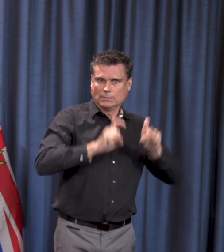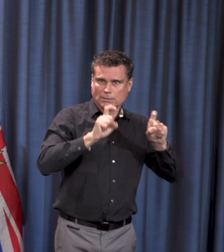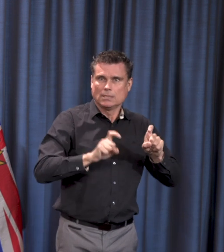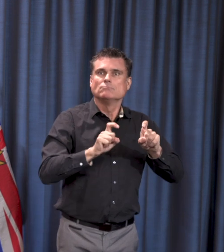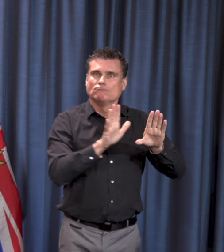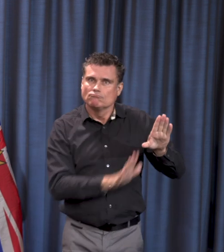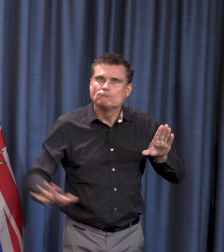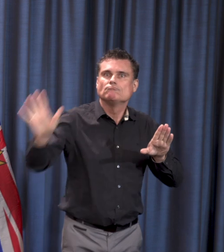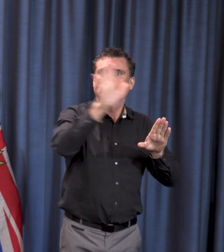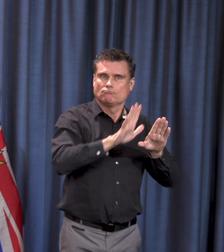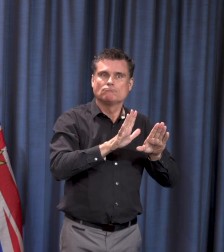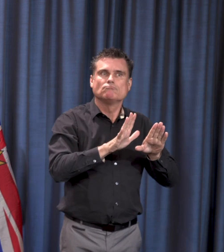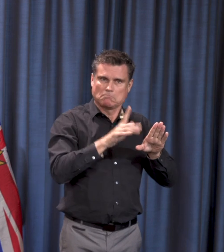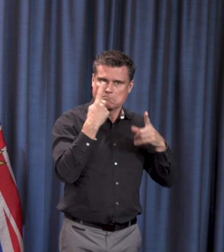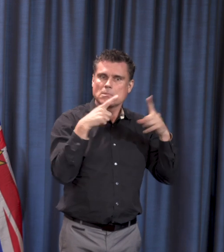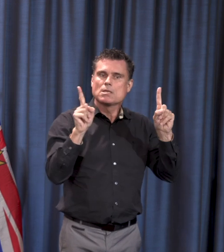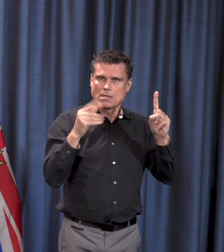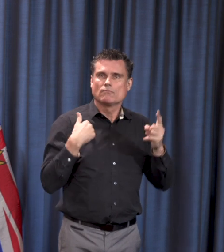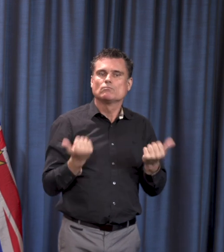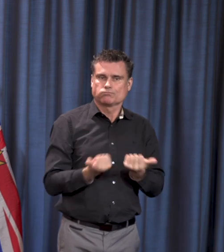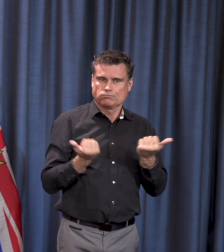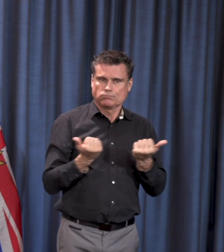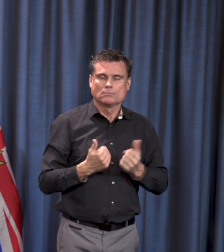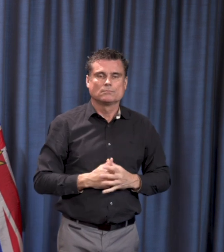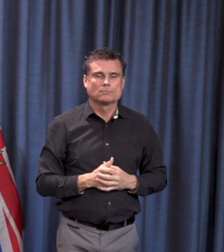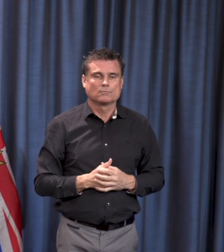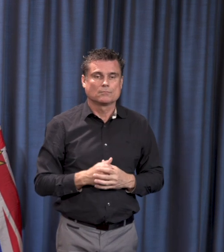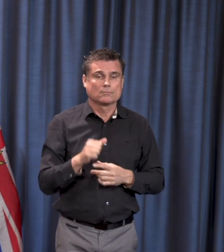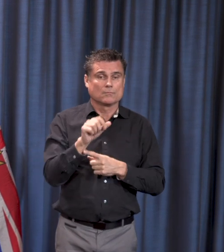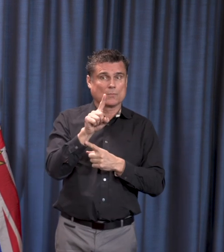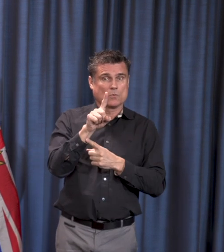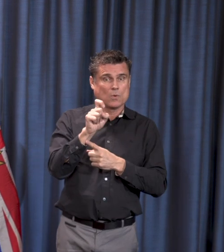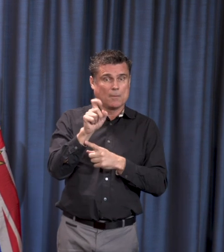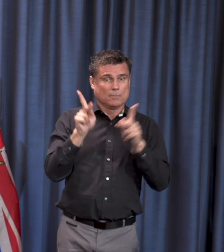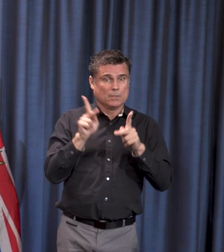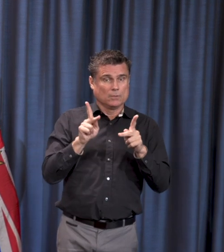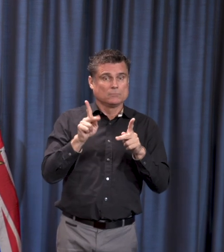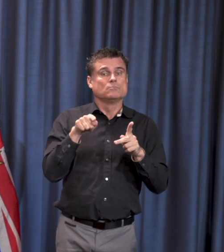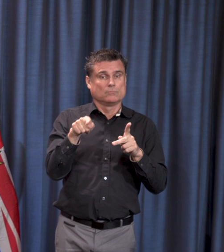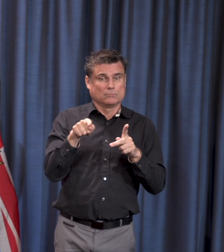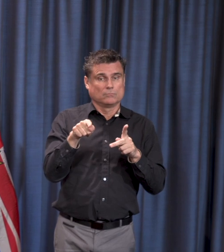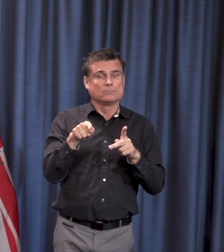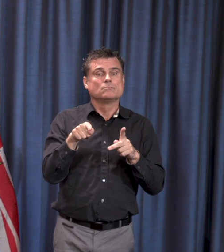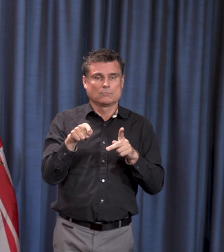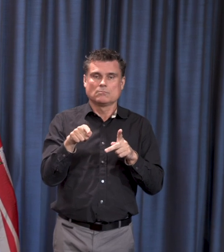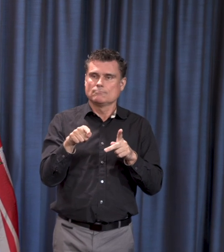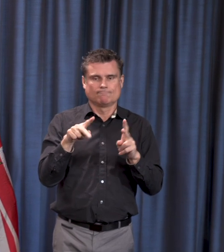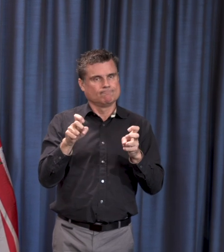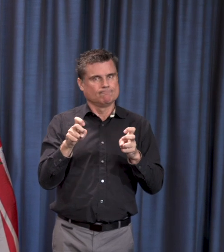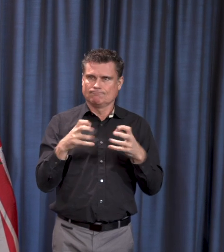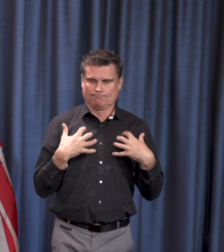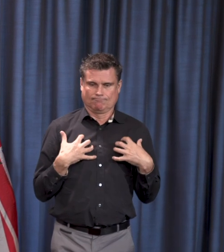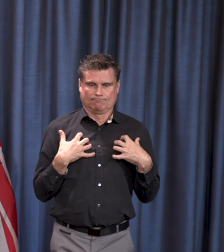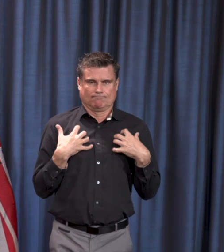symptom resolution back to be able to say we now have 100 people who have been considered recovered and released from